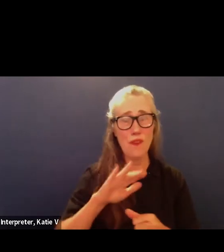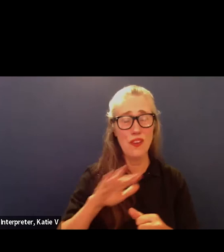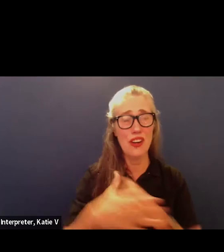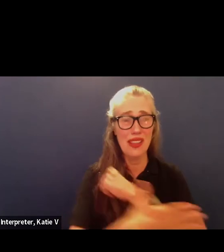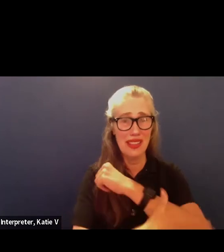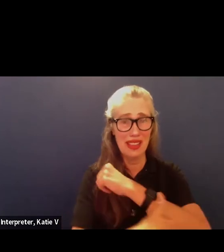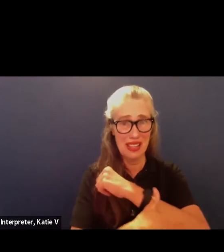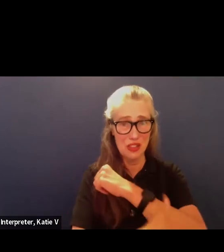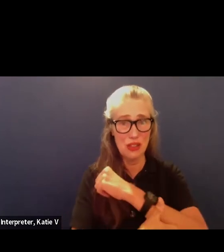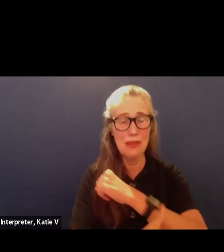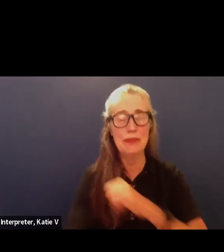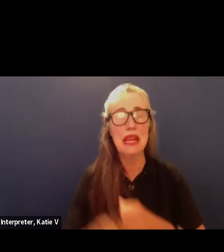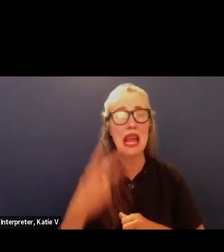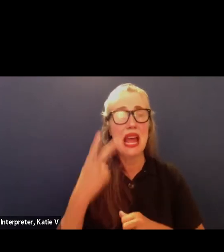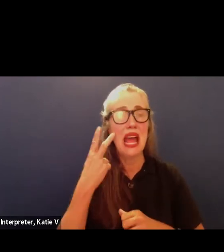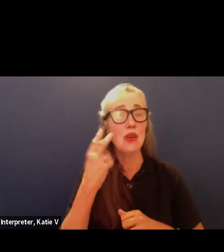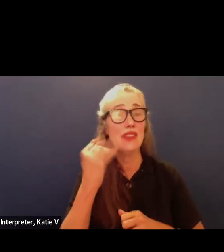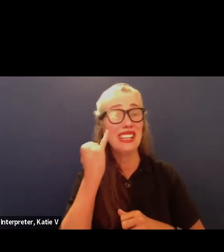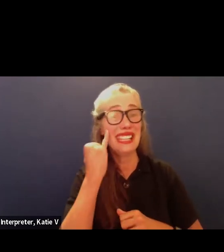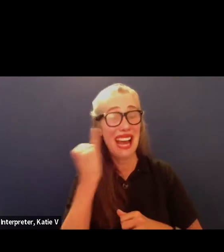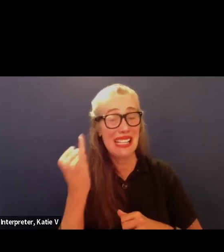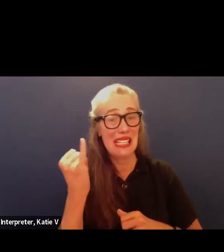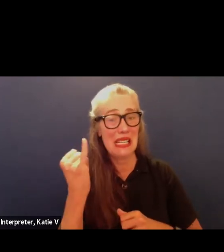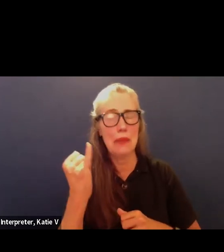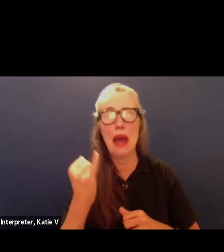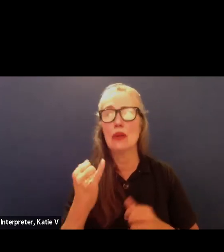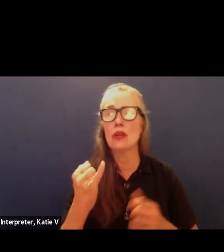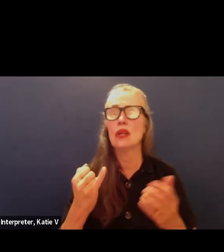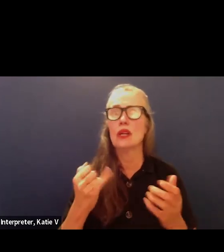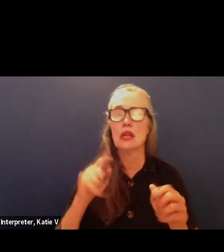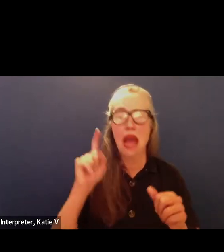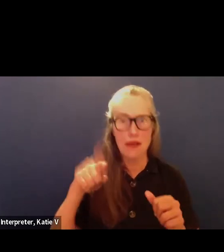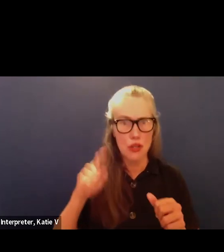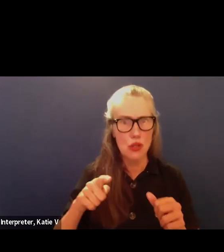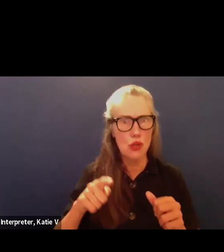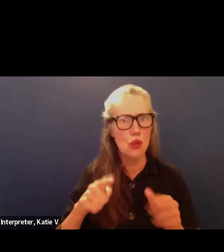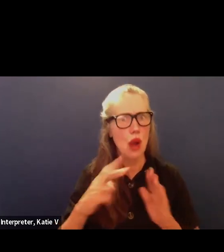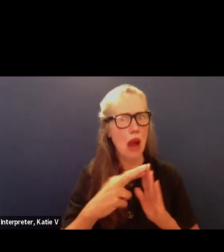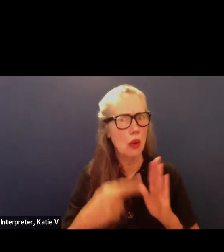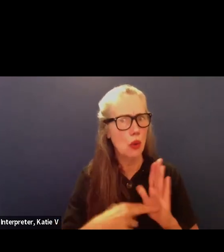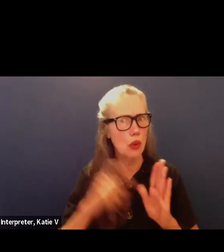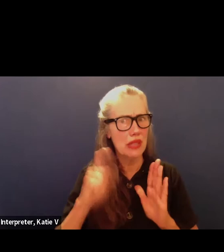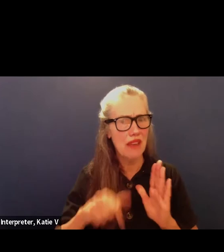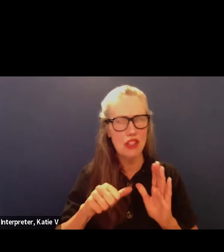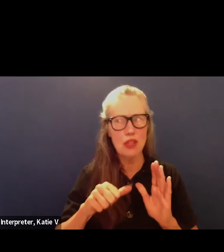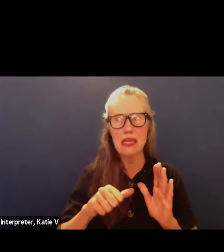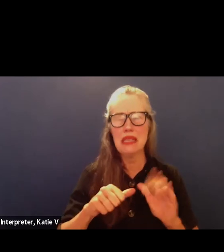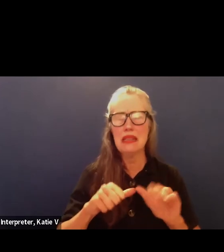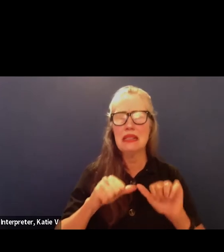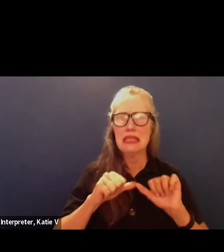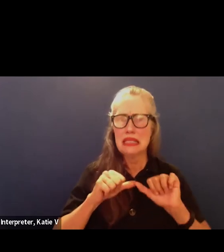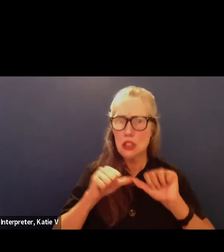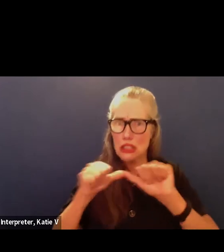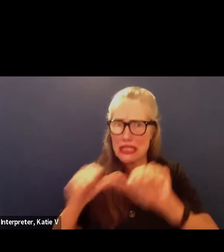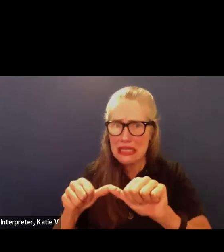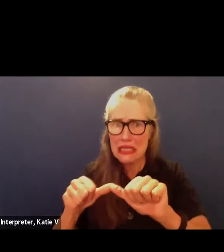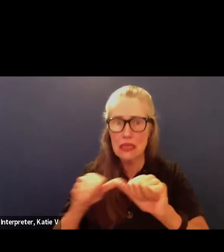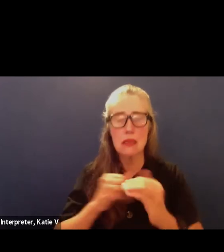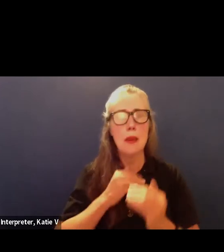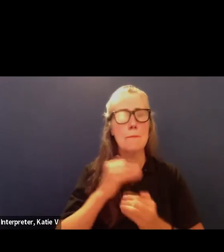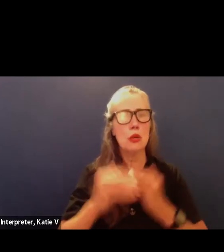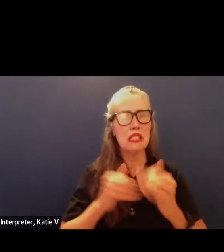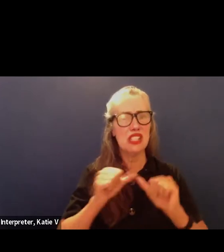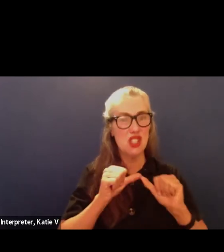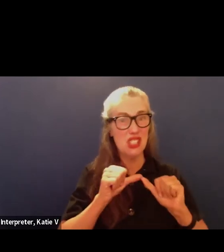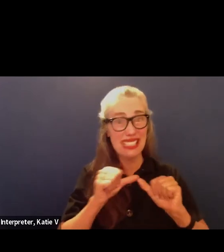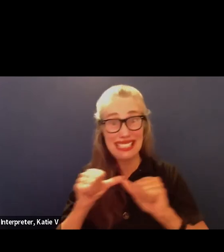and the ideas about behind like consistency and what can we do better just moving forward in in terms of improvements in